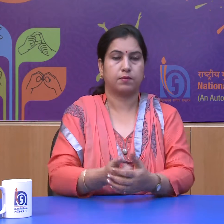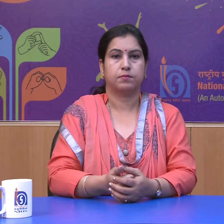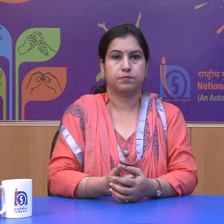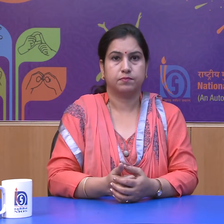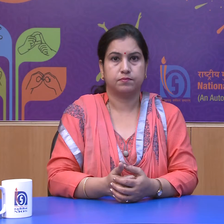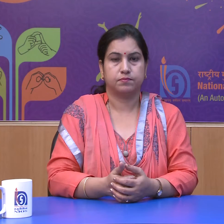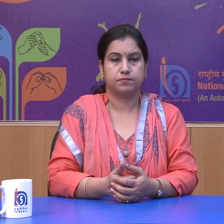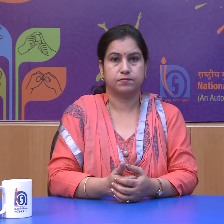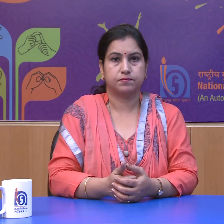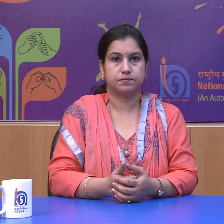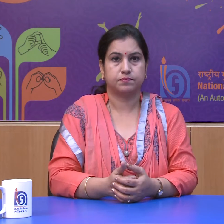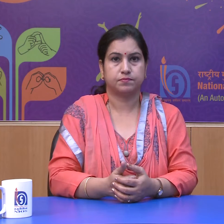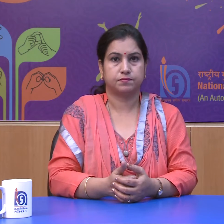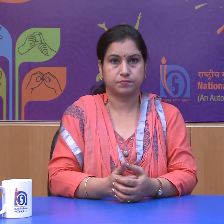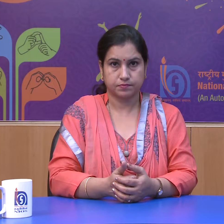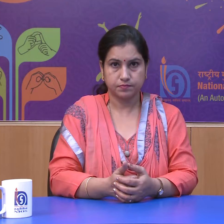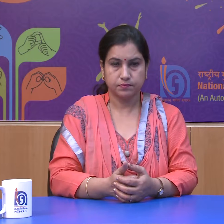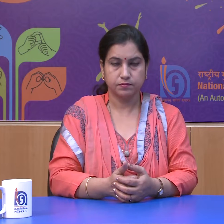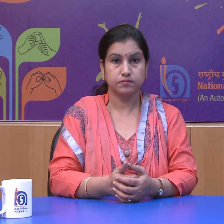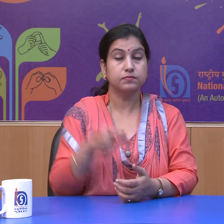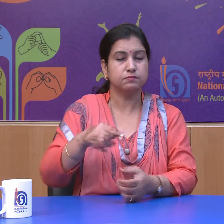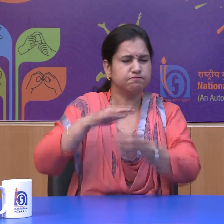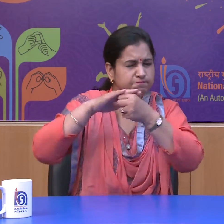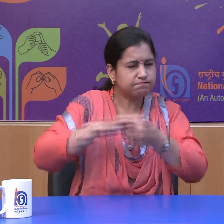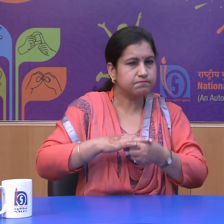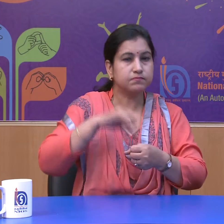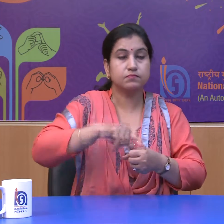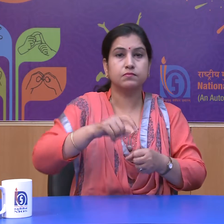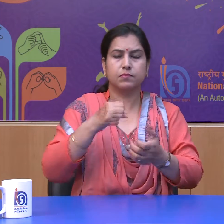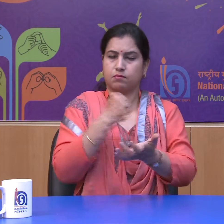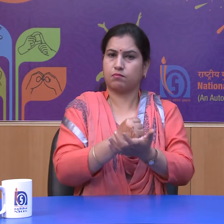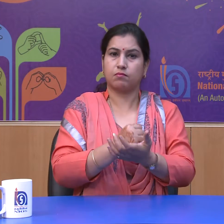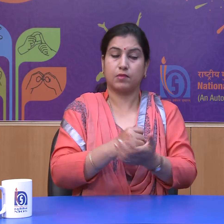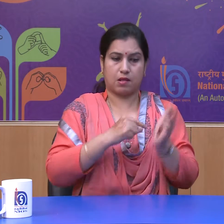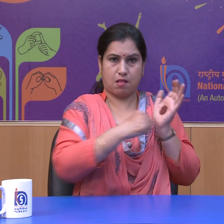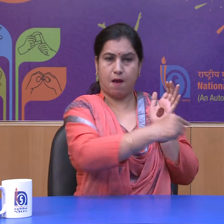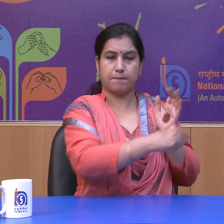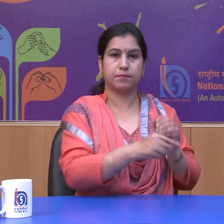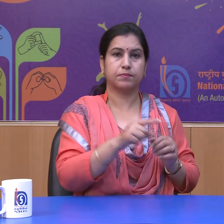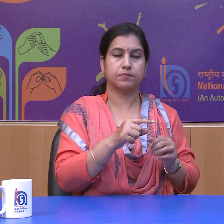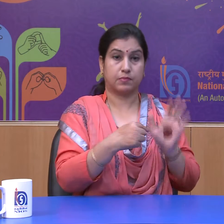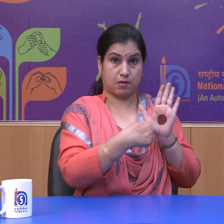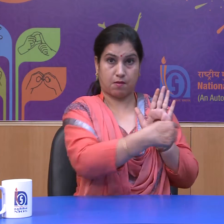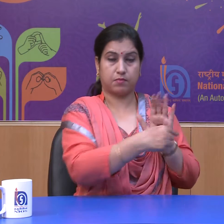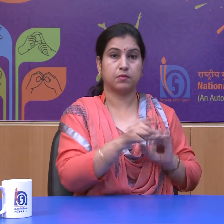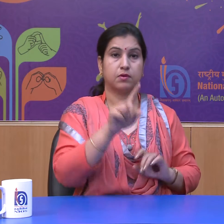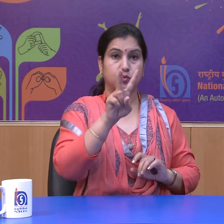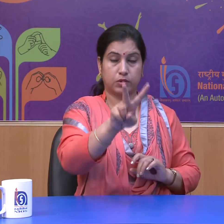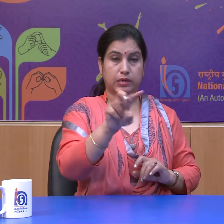The right against exploitation has been given in articles 23 and 24